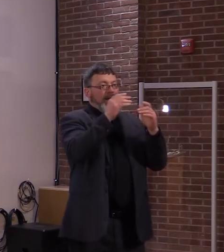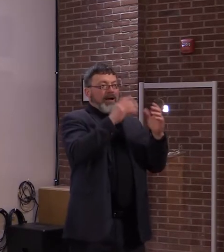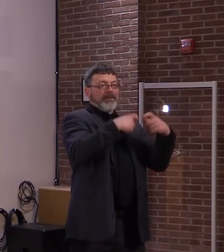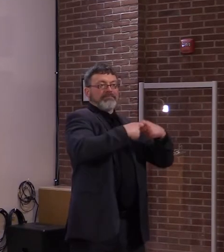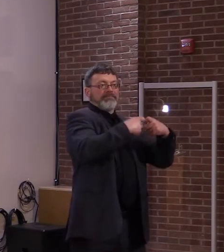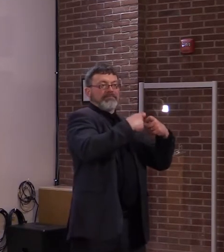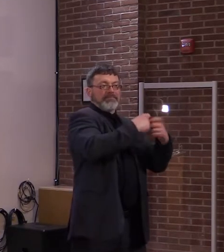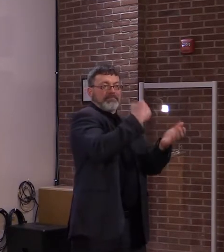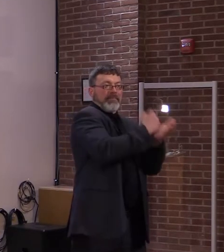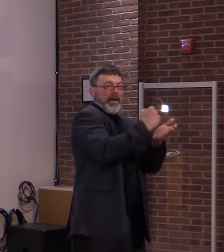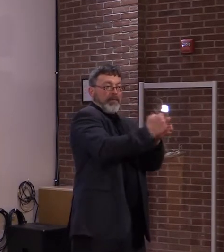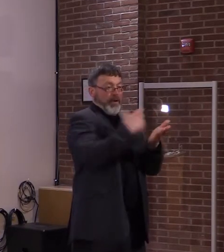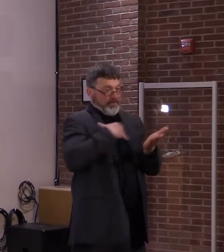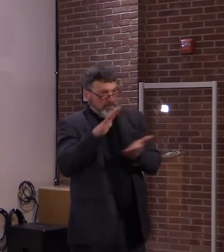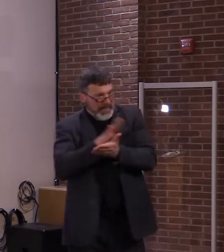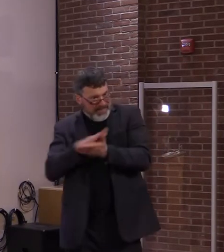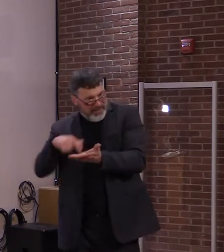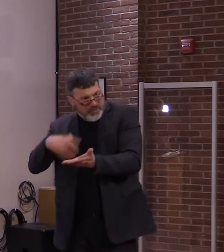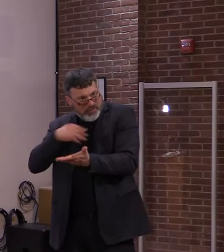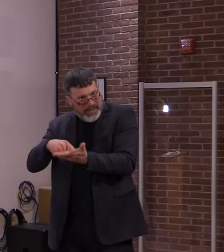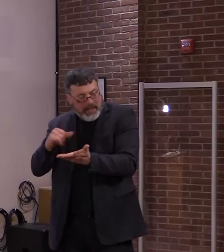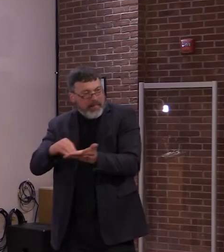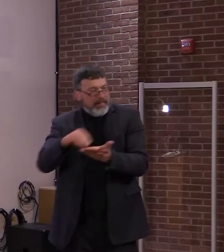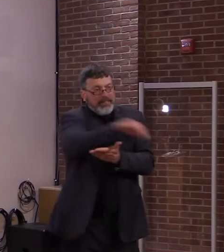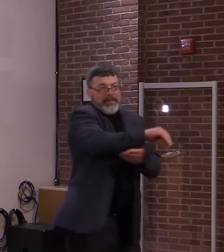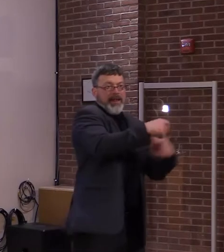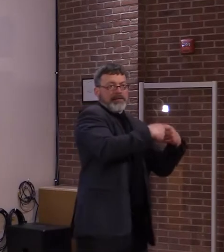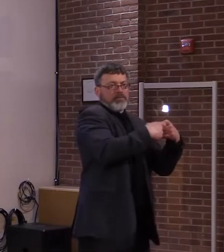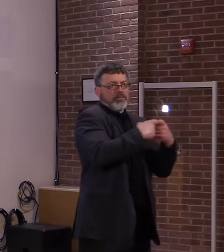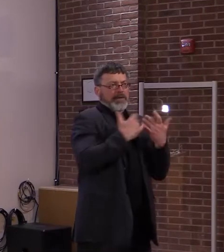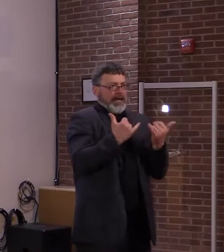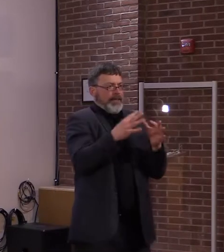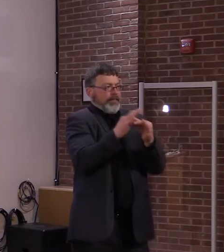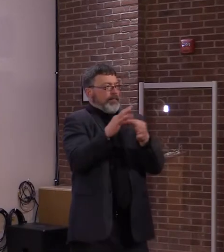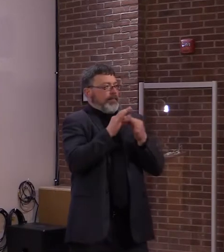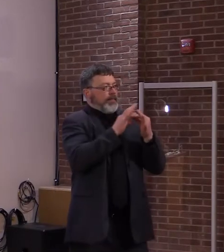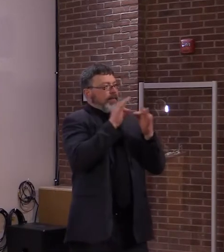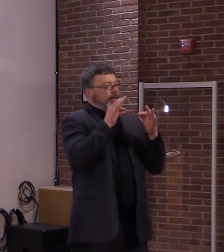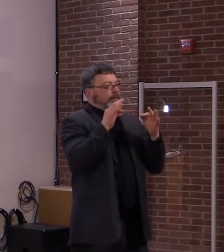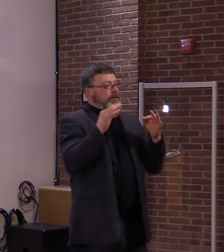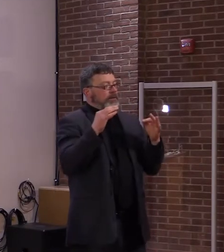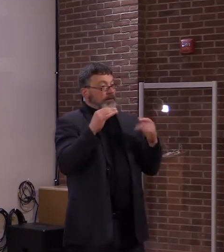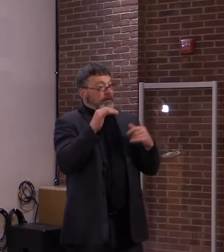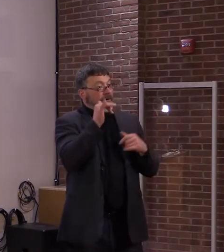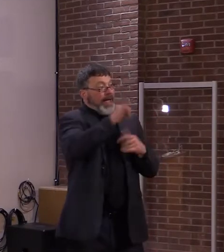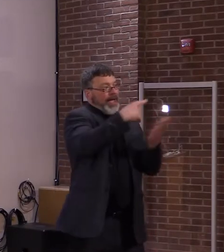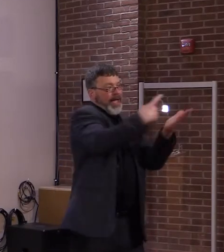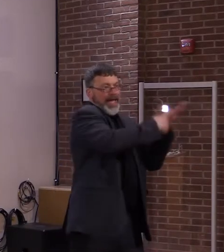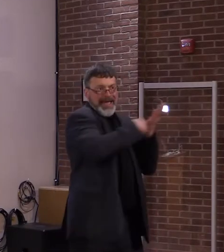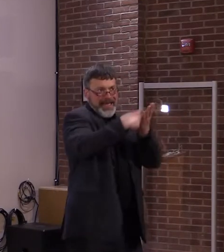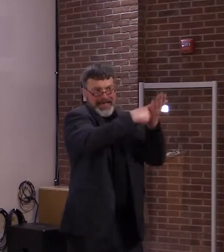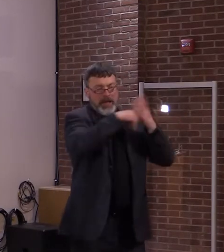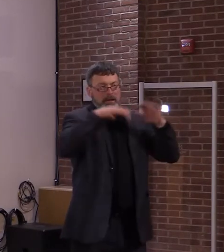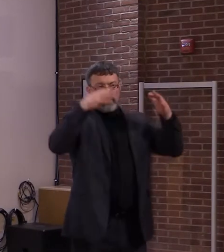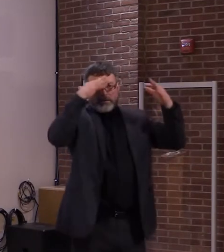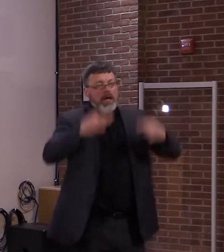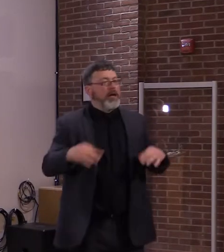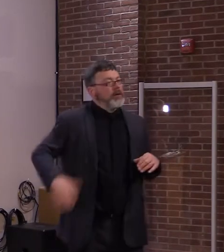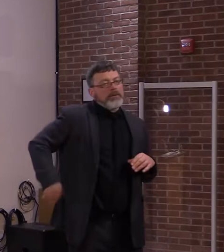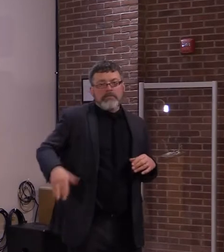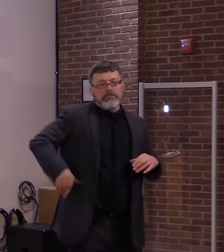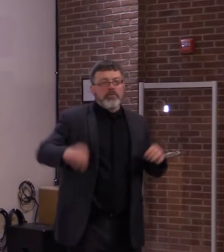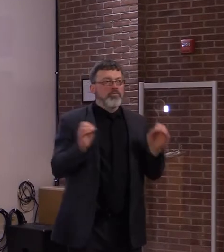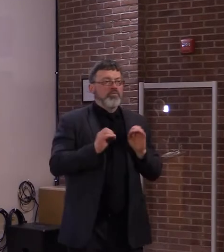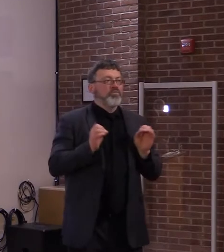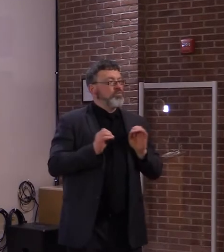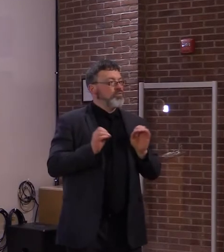debate stage nationwide and even internationally so we'll